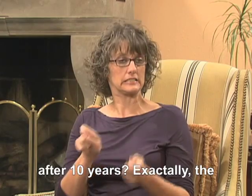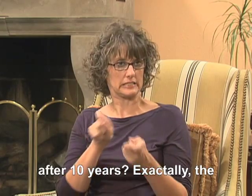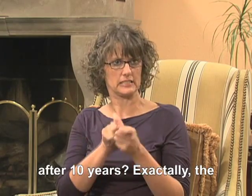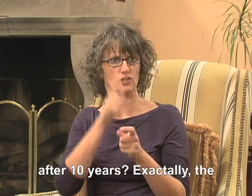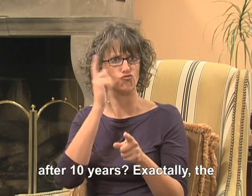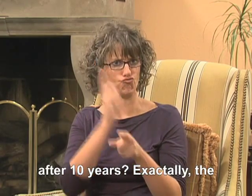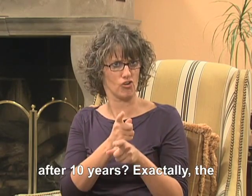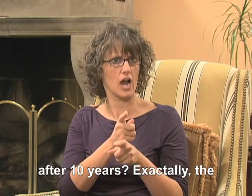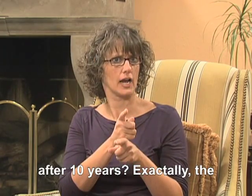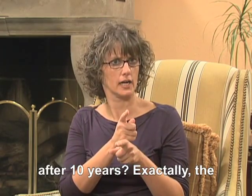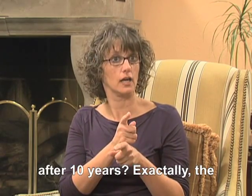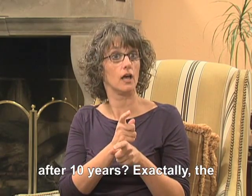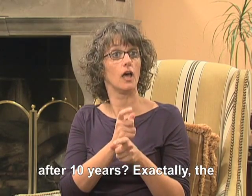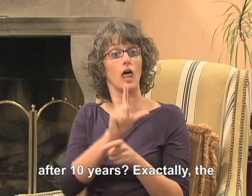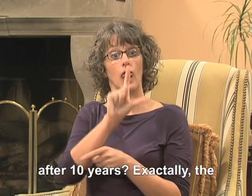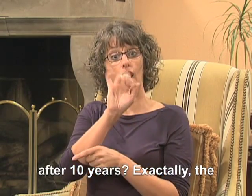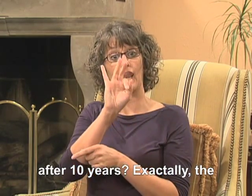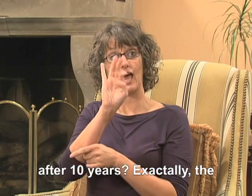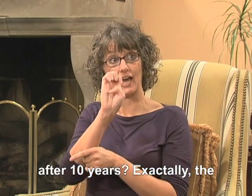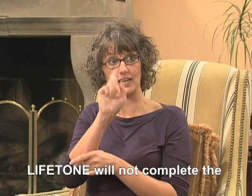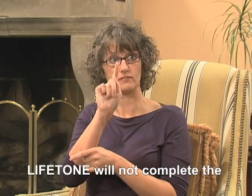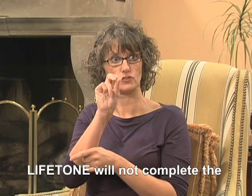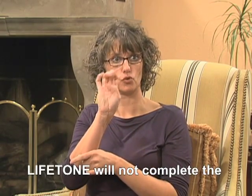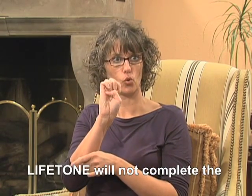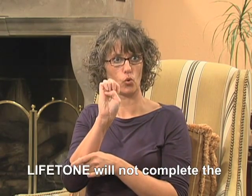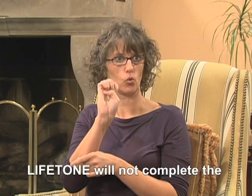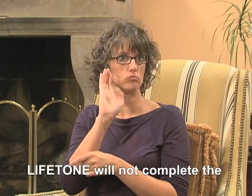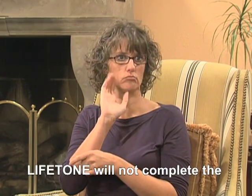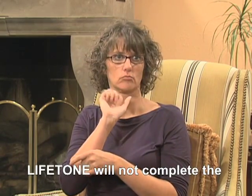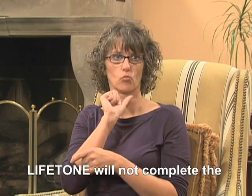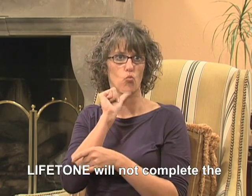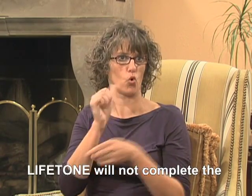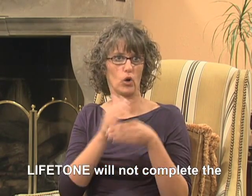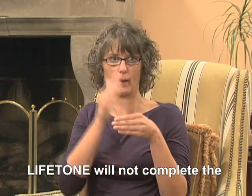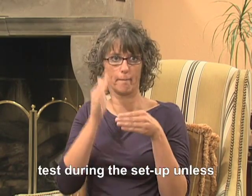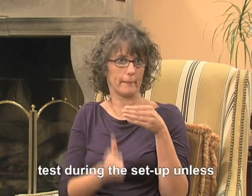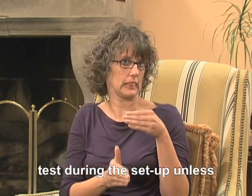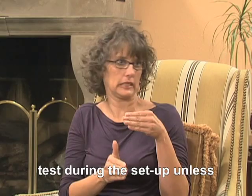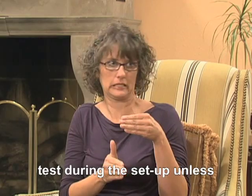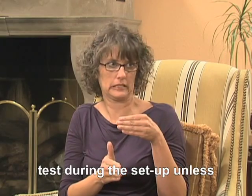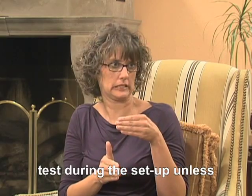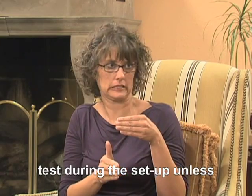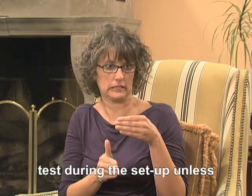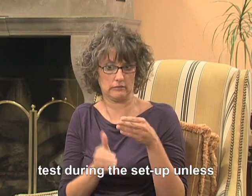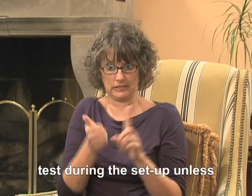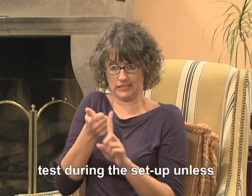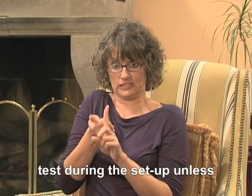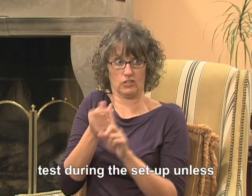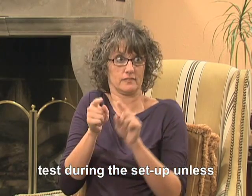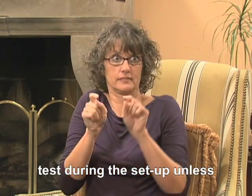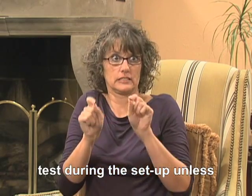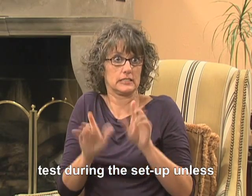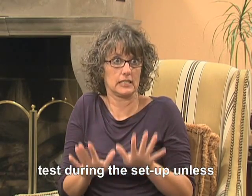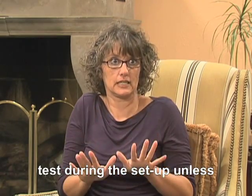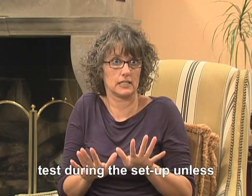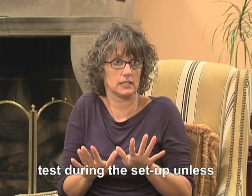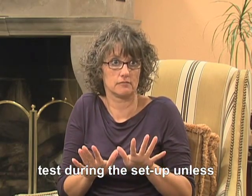Exactly. The Lifetone will not complete the test during the setup